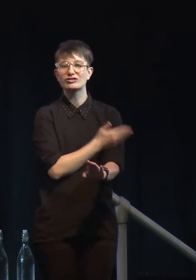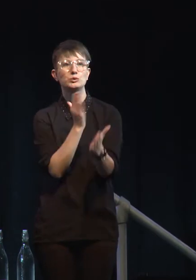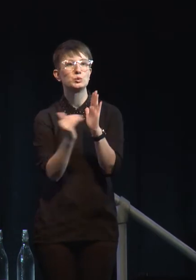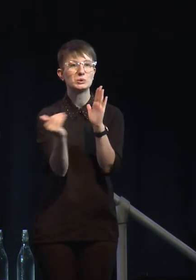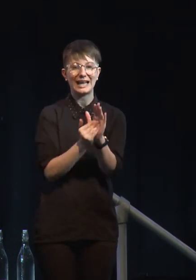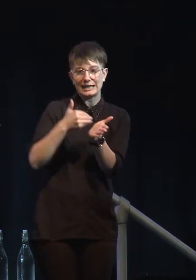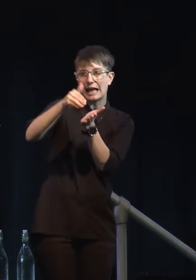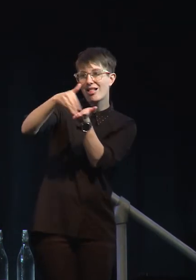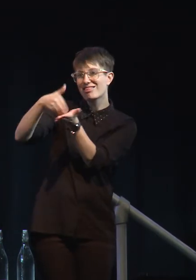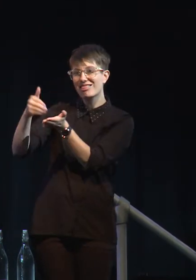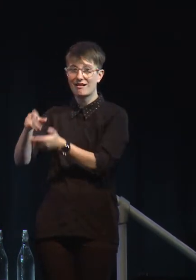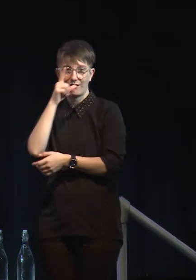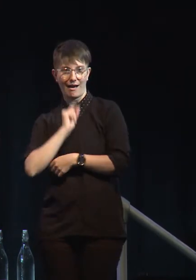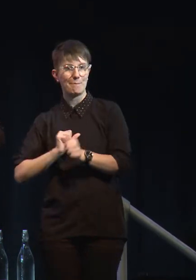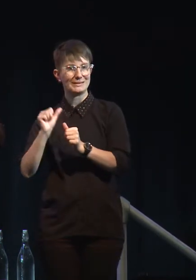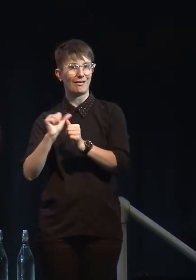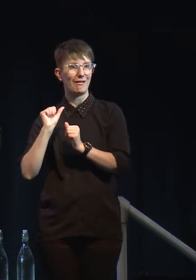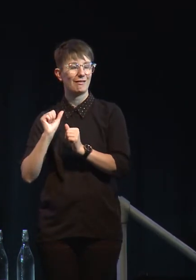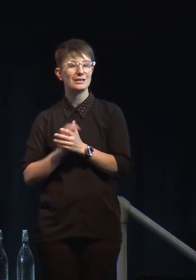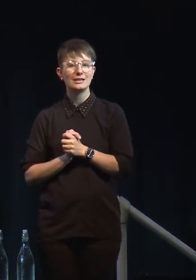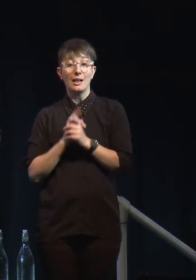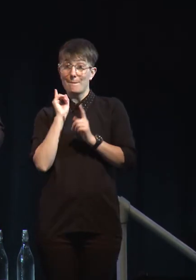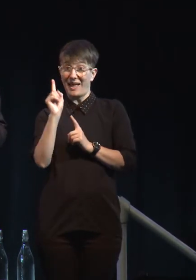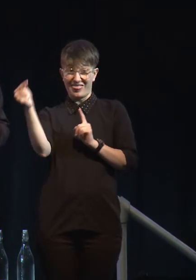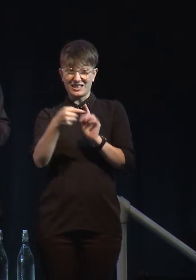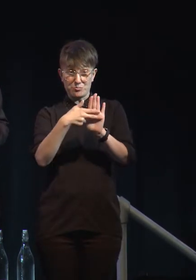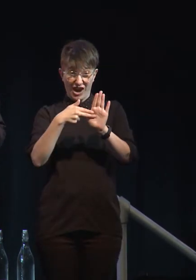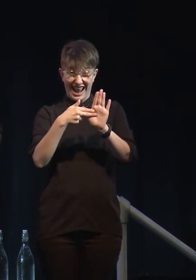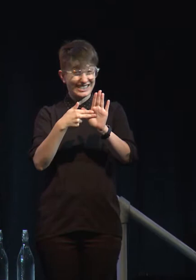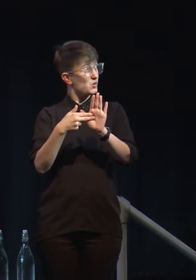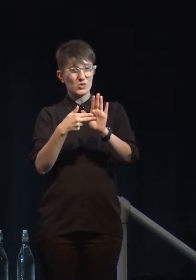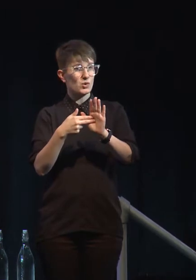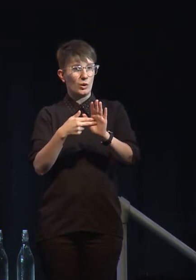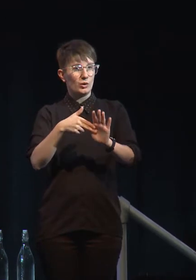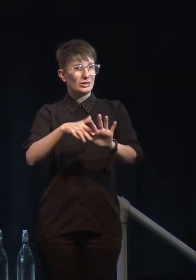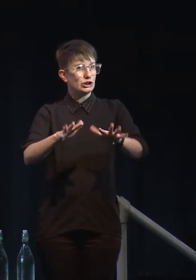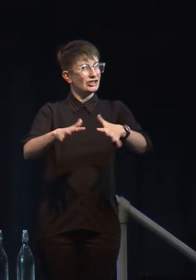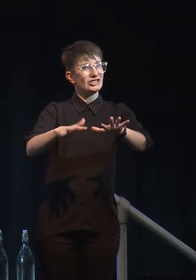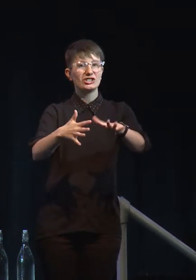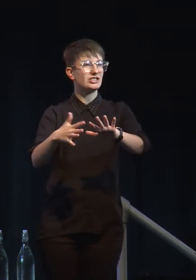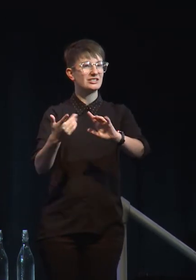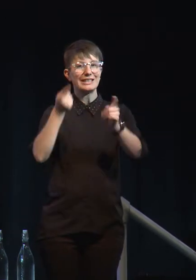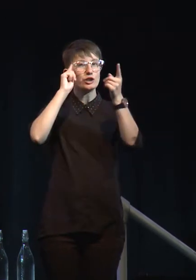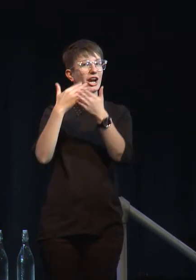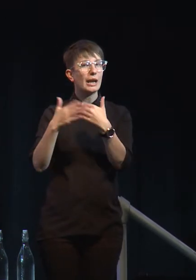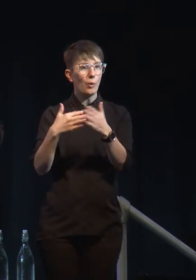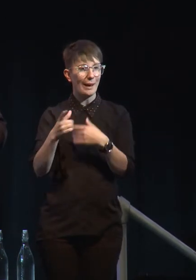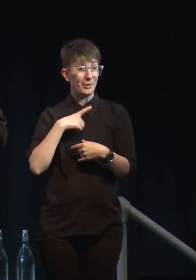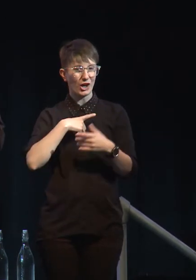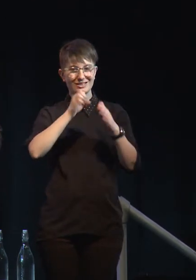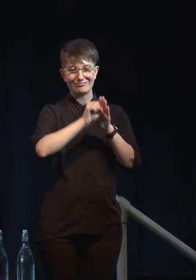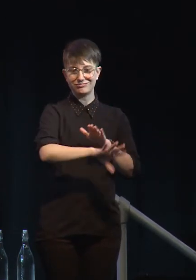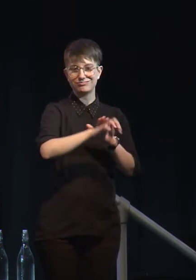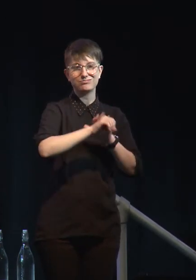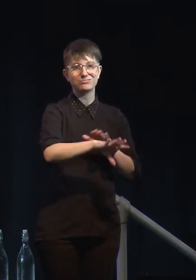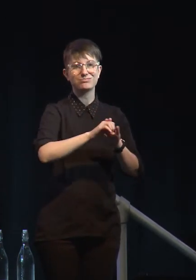endangered, in fact it's being endangered by some of the other aspects of animal agriculture as well. Nutrient runoff from phosphates and nitrates and